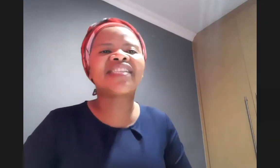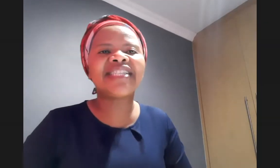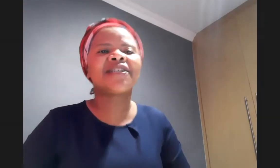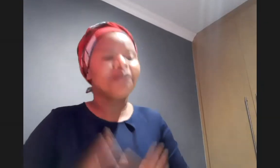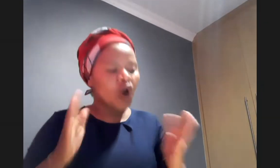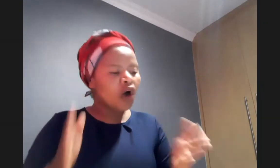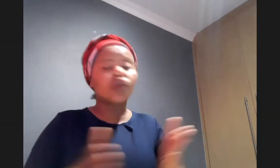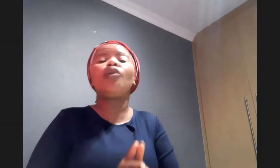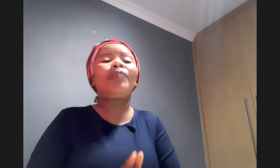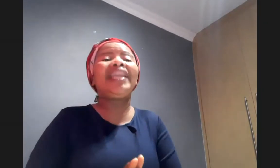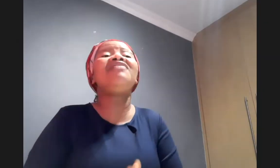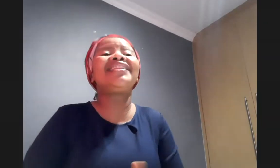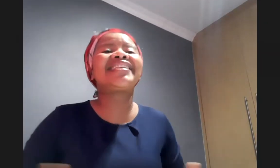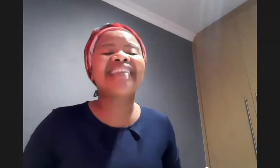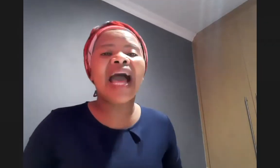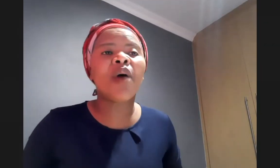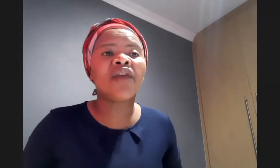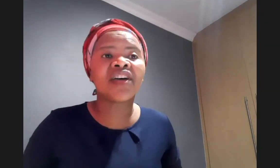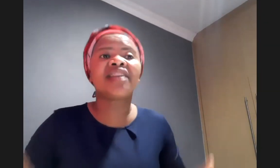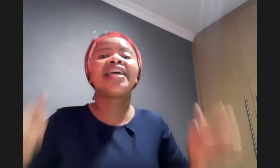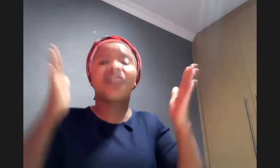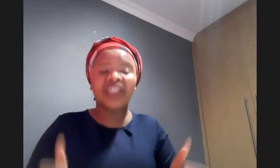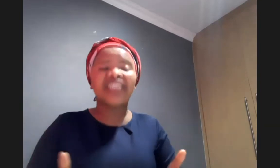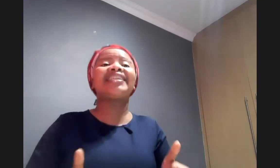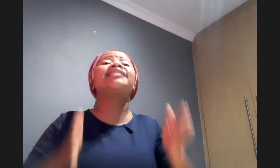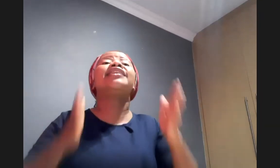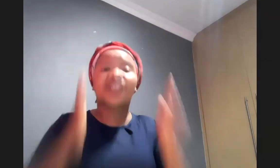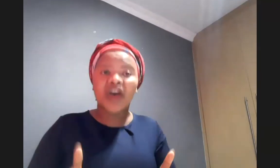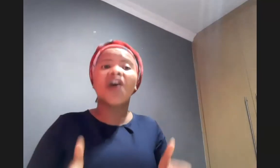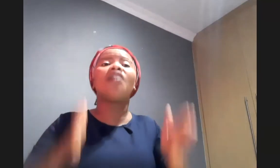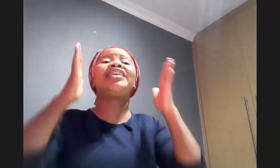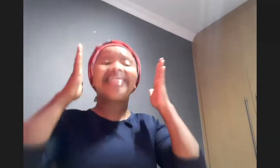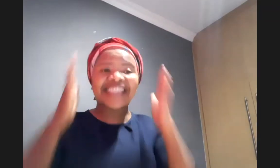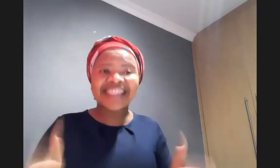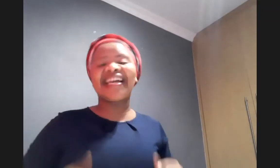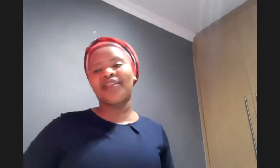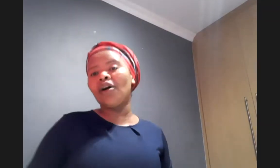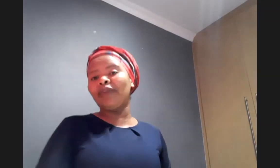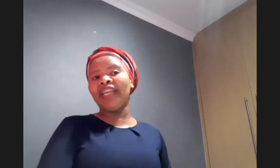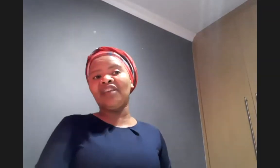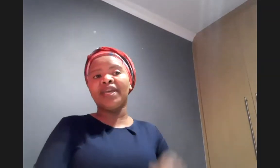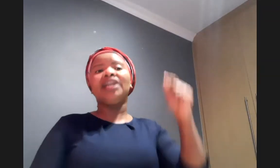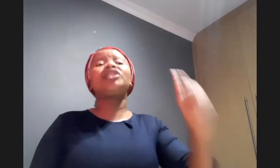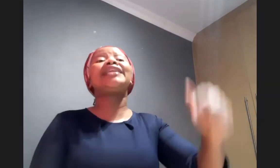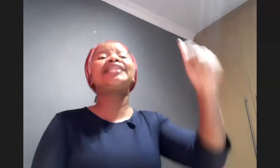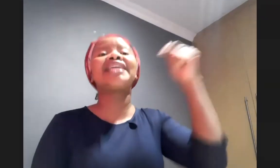sinned those who you believe are the scum of the earth jesus served sinners you don't believe me jesus served